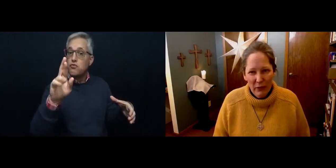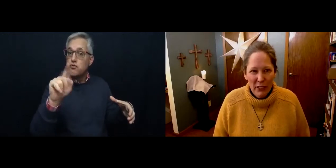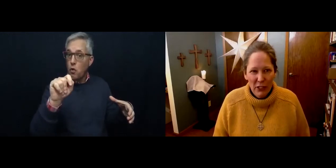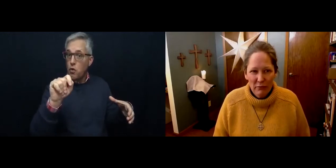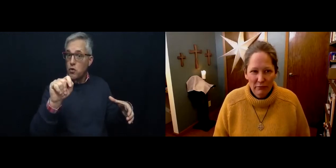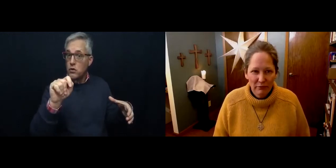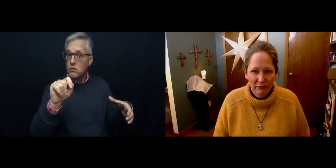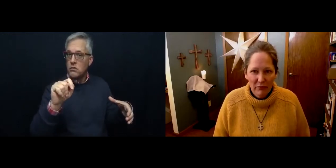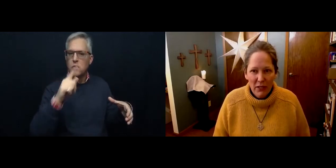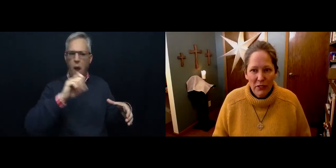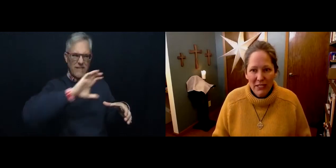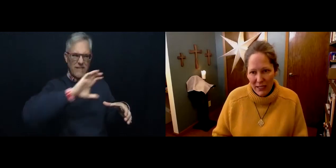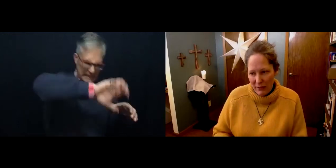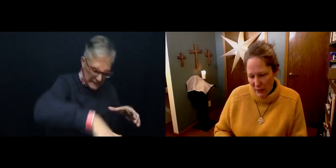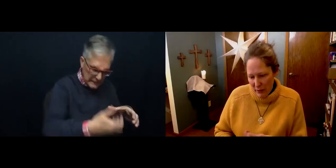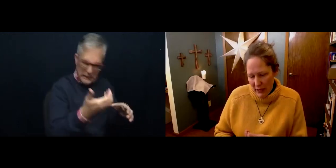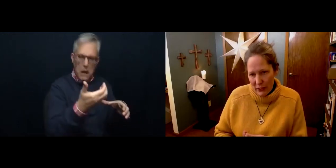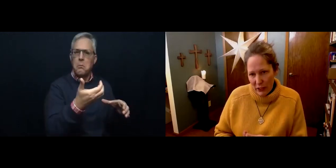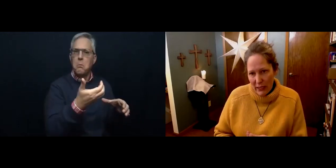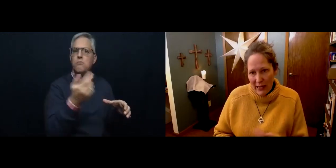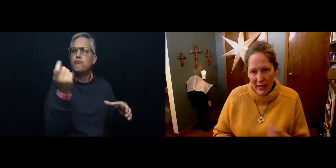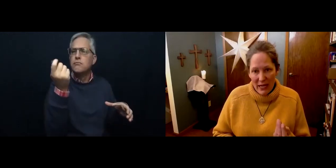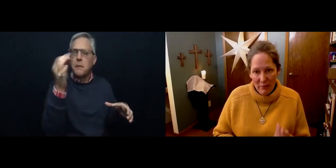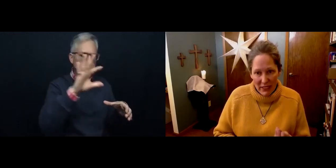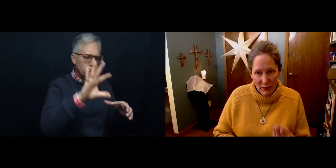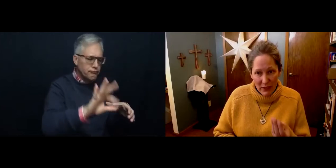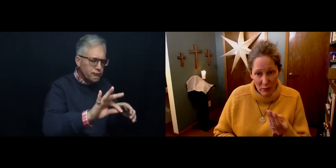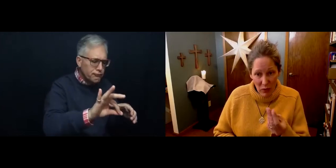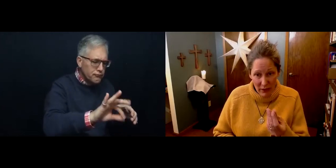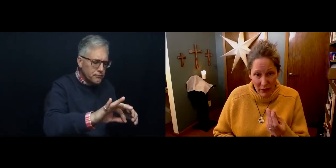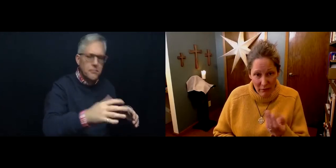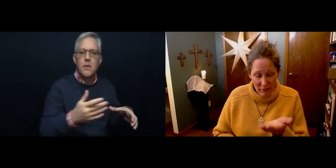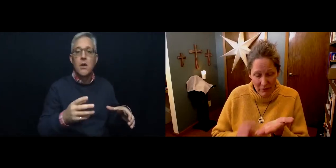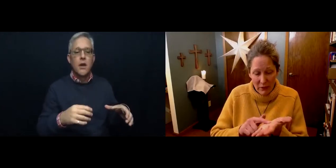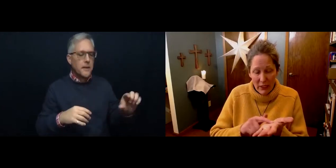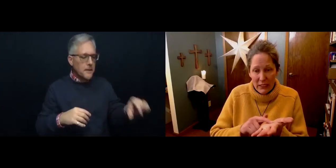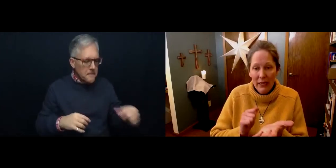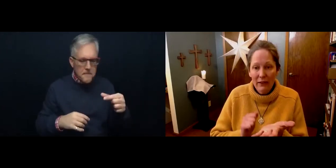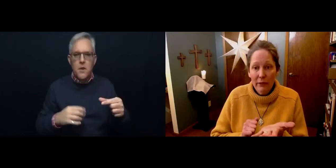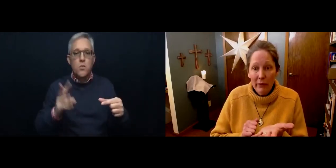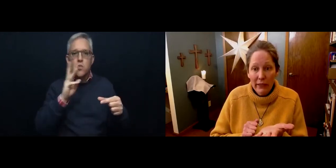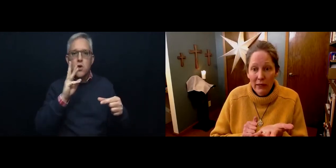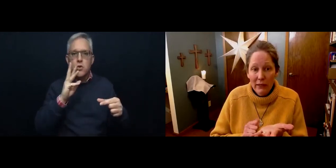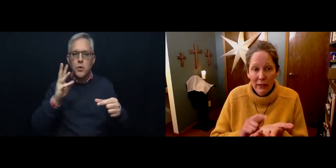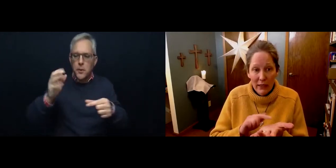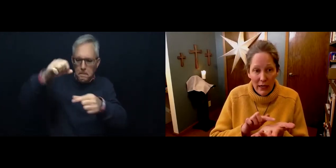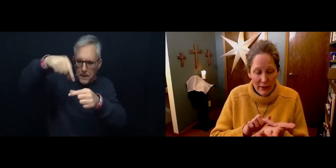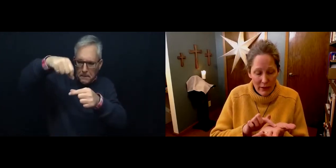much. And you can just take a little bit of that dirt and mix it with some water. So it gets kind of like mud. And then you